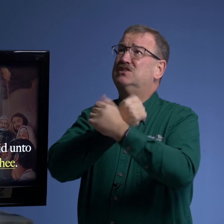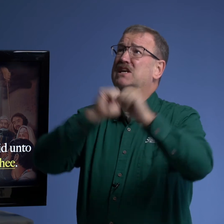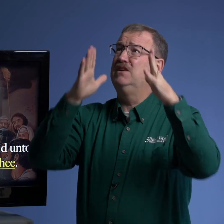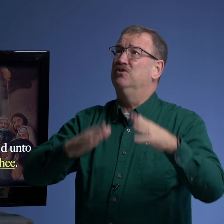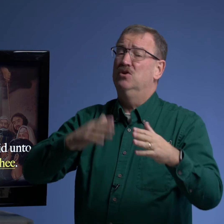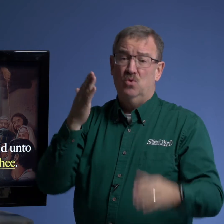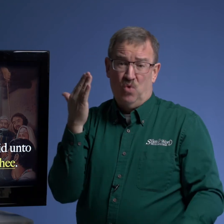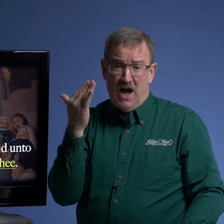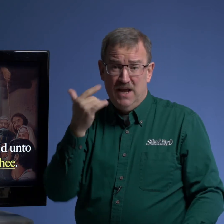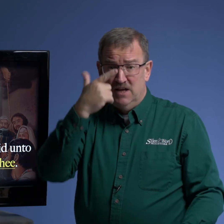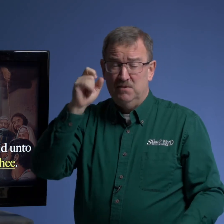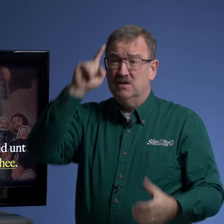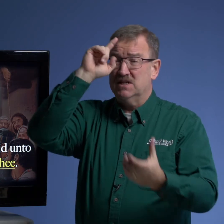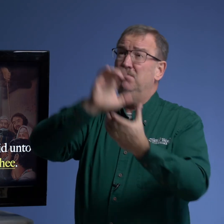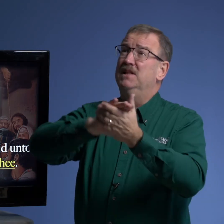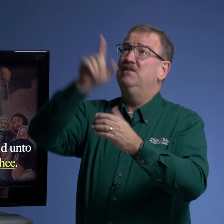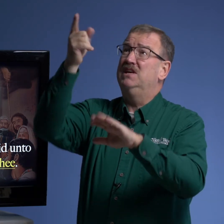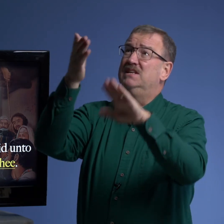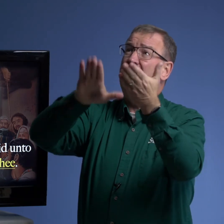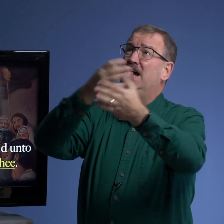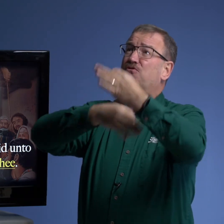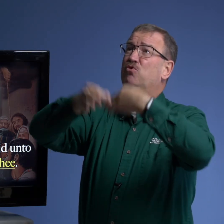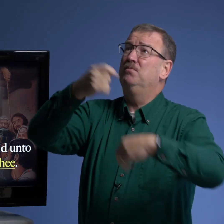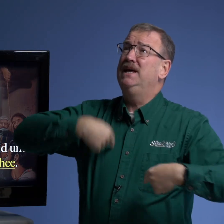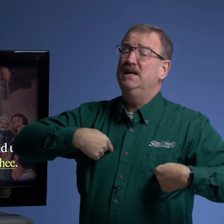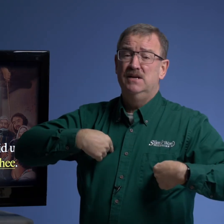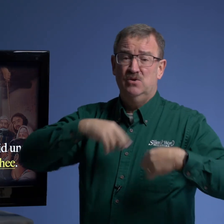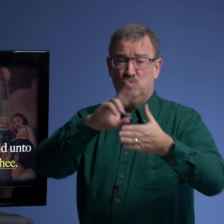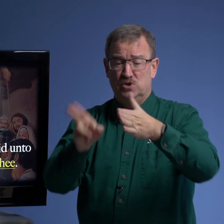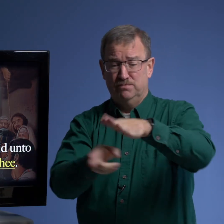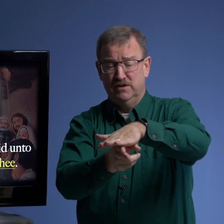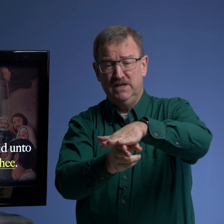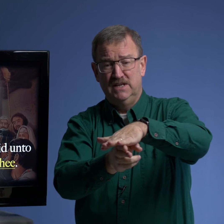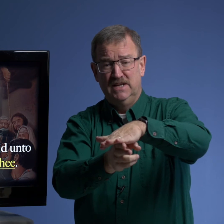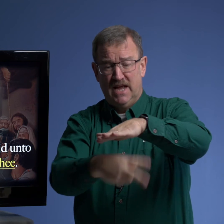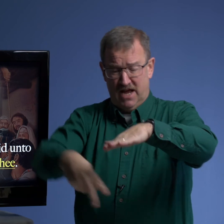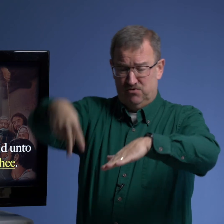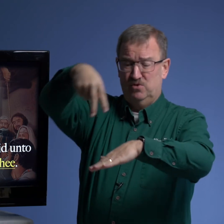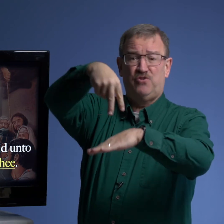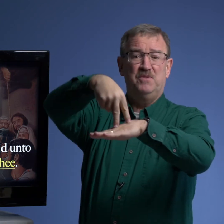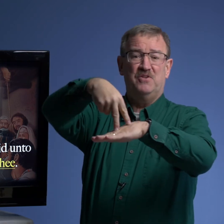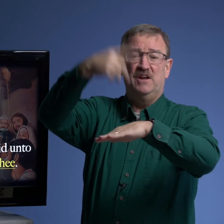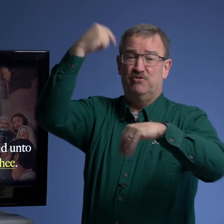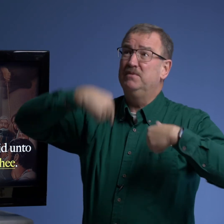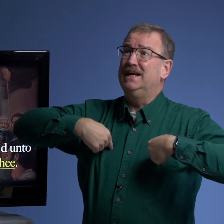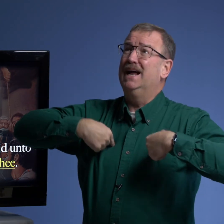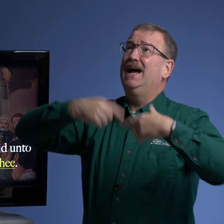savior why because i believed he died for me was buried and rose from the grave for me and i